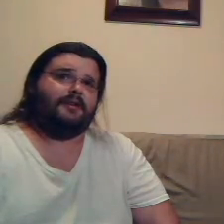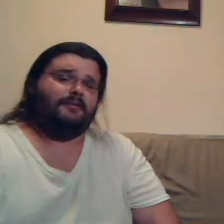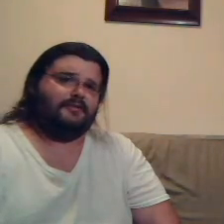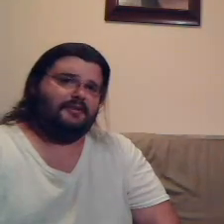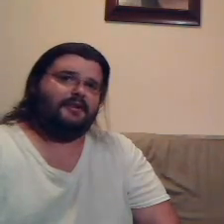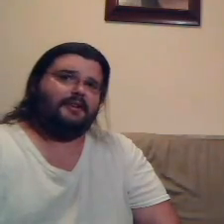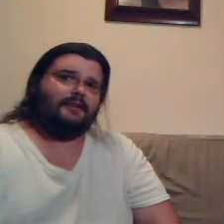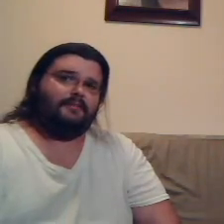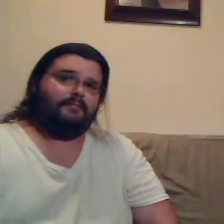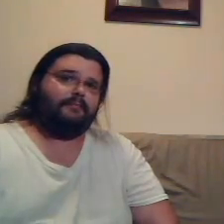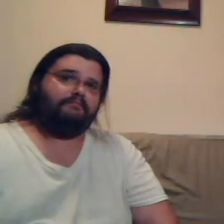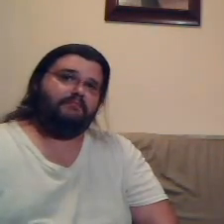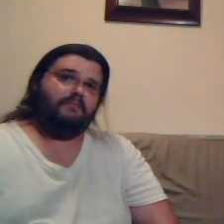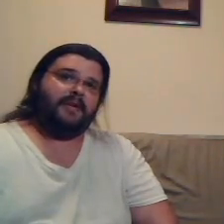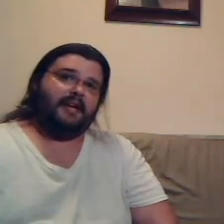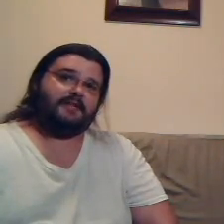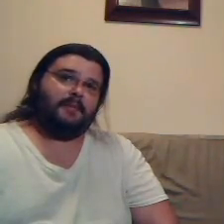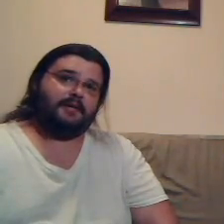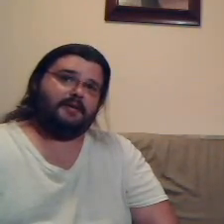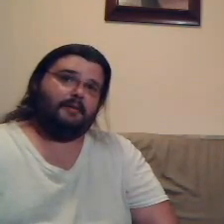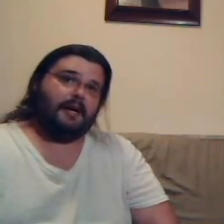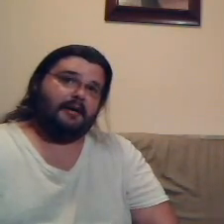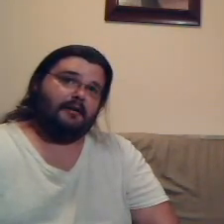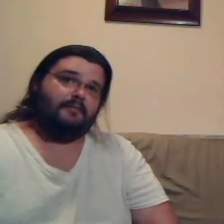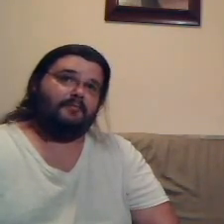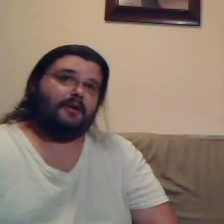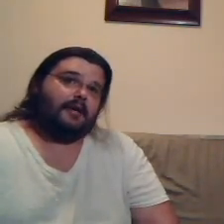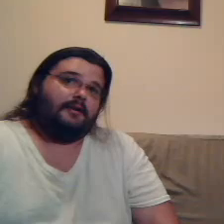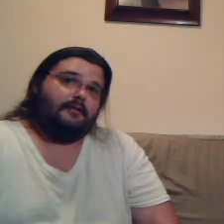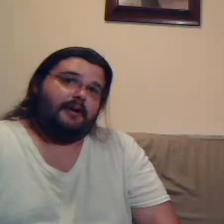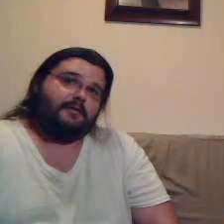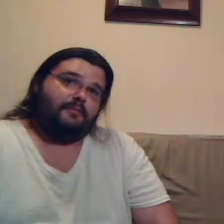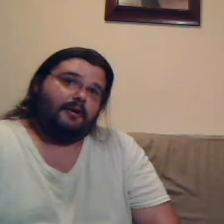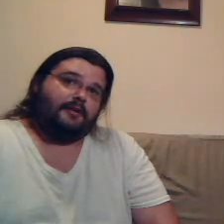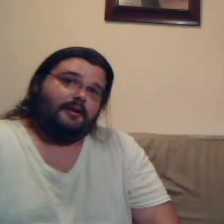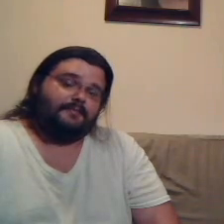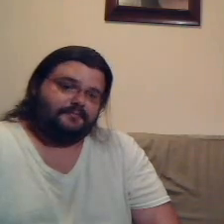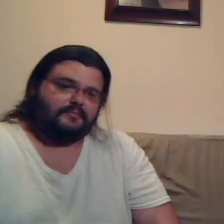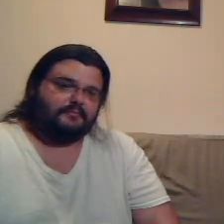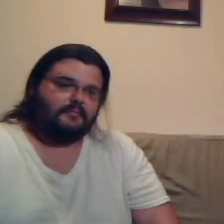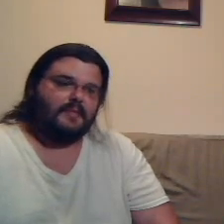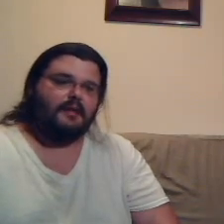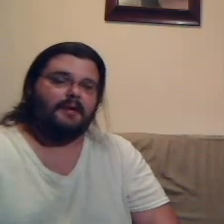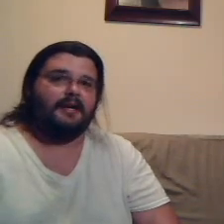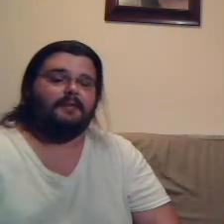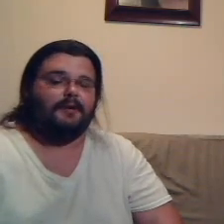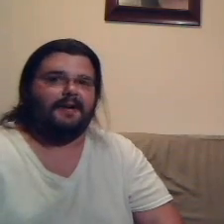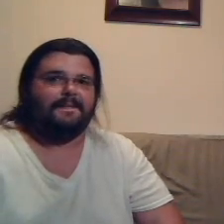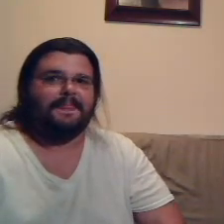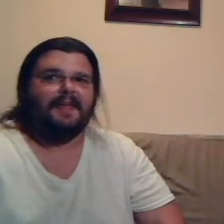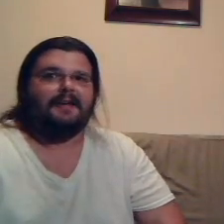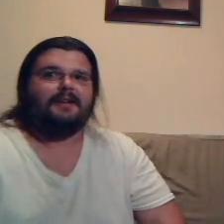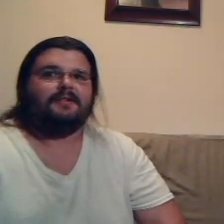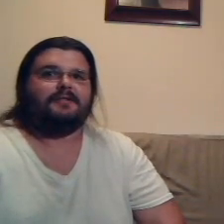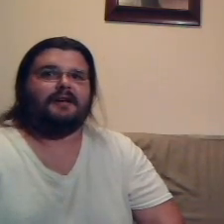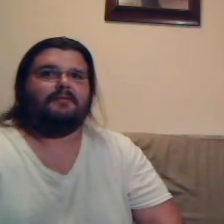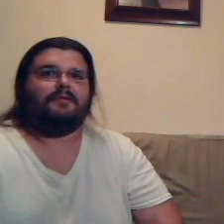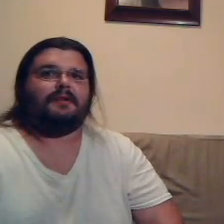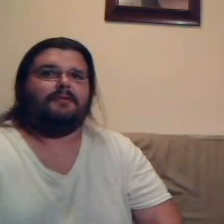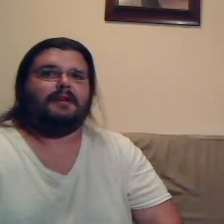toast. Yeah, it's messed up. I know. What can I do? I just weren't there. But anyway, she's like, can we